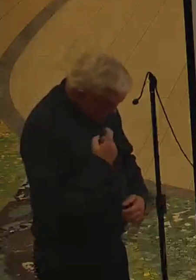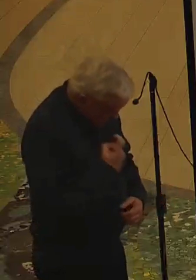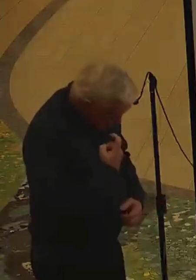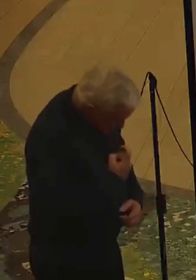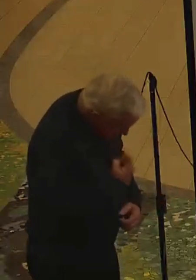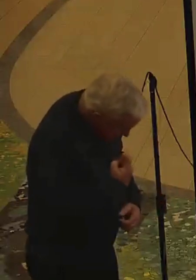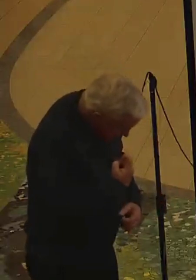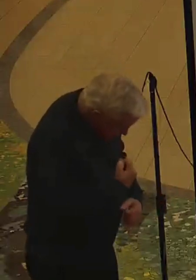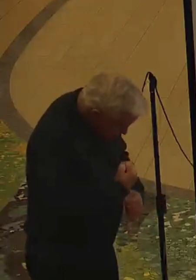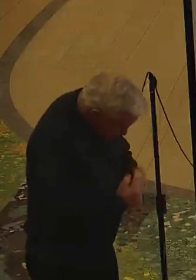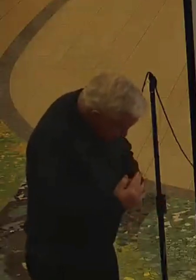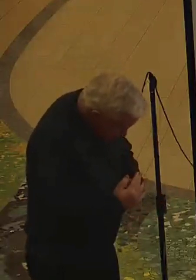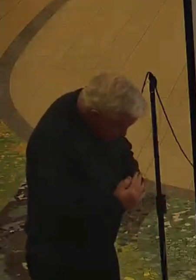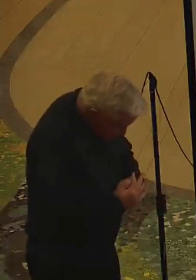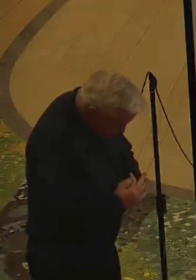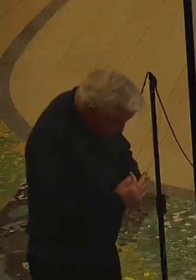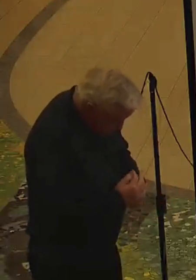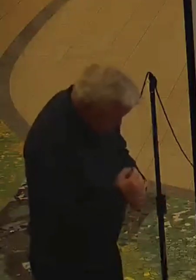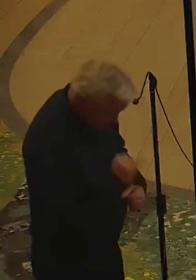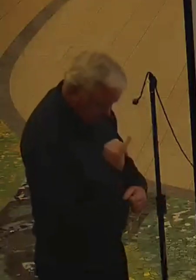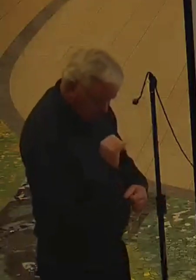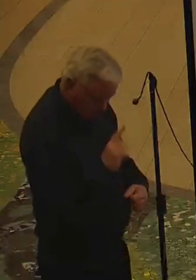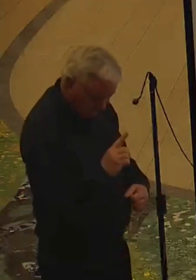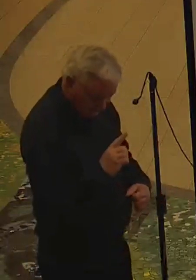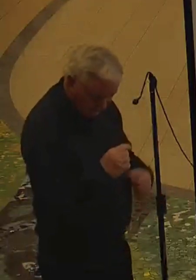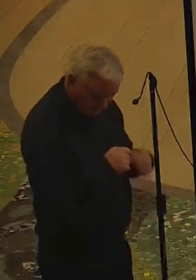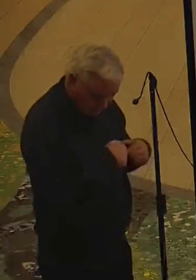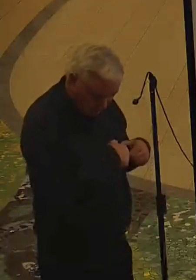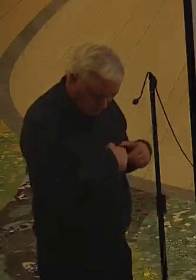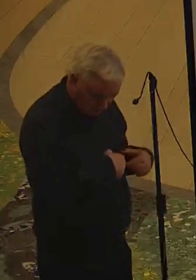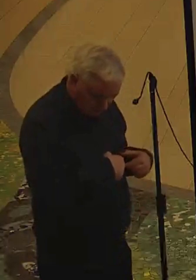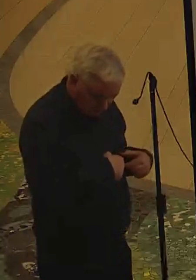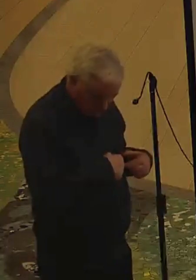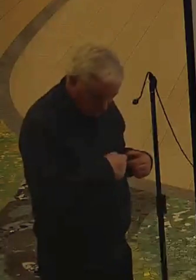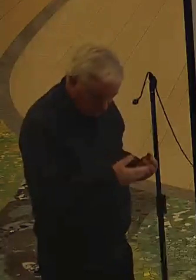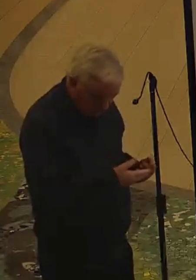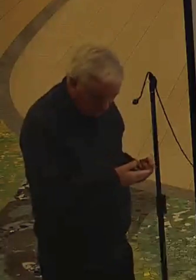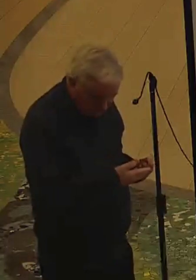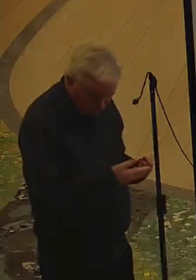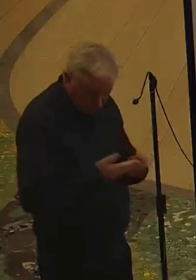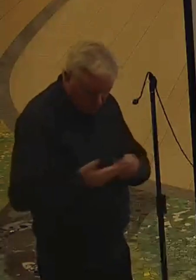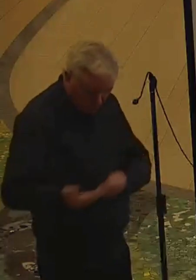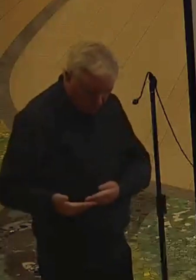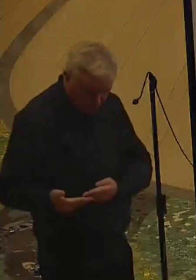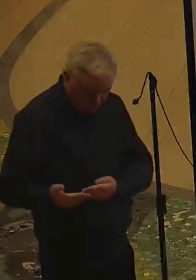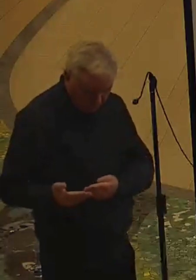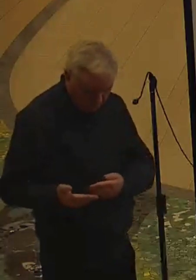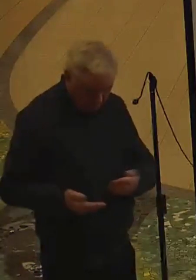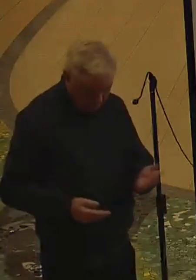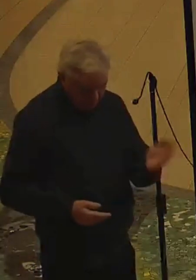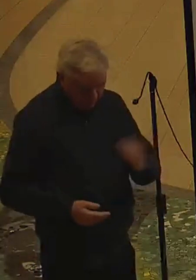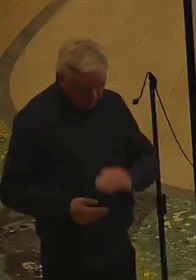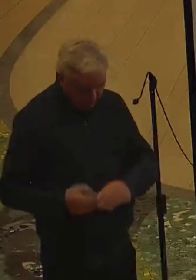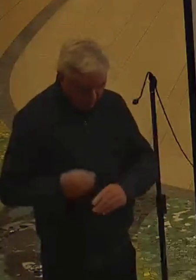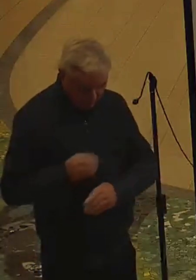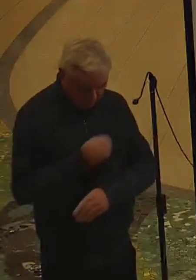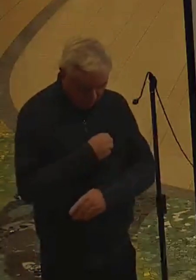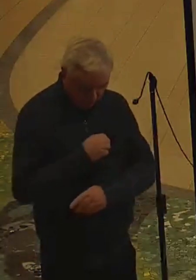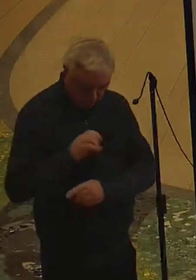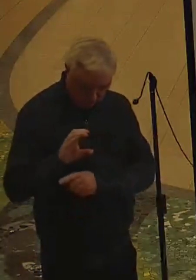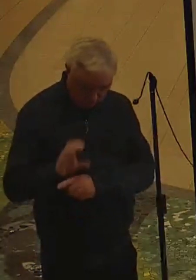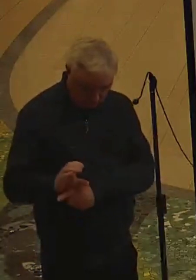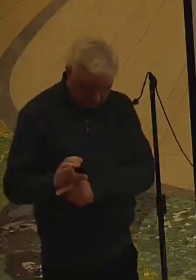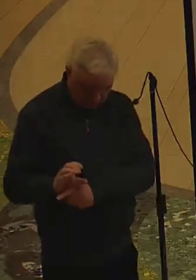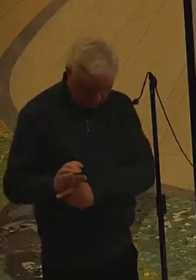They looked for ID cards and brought them back